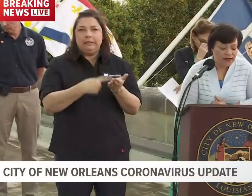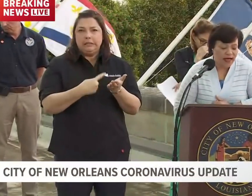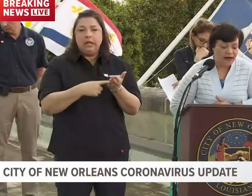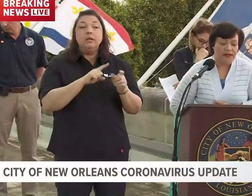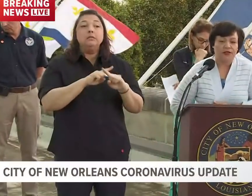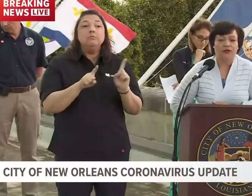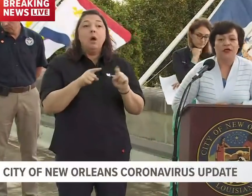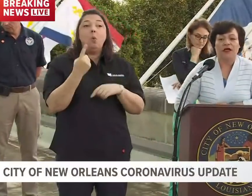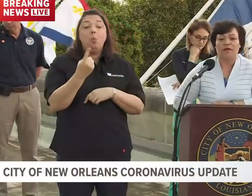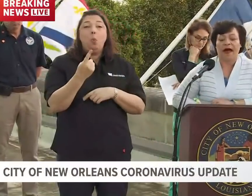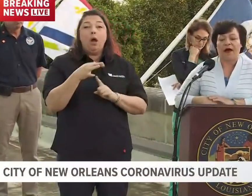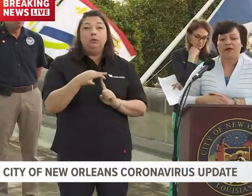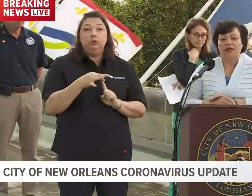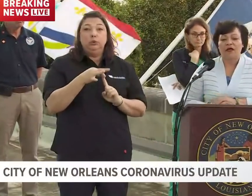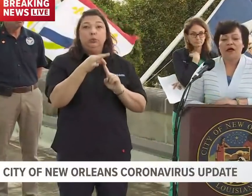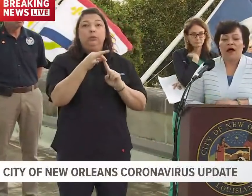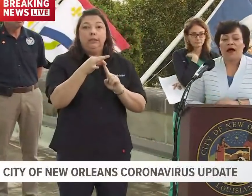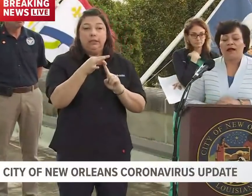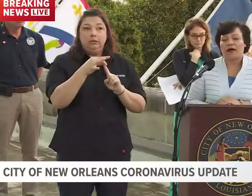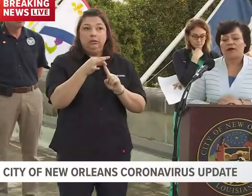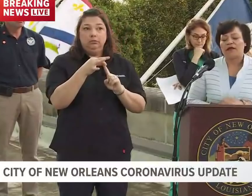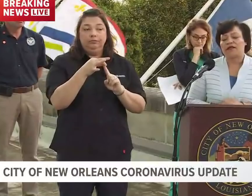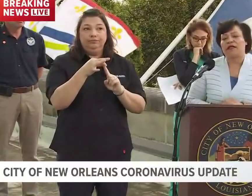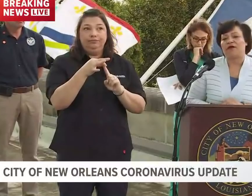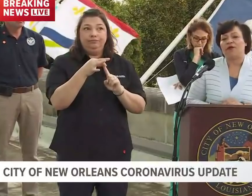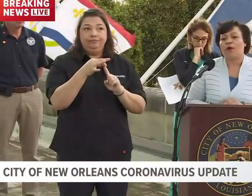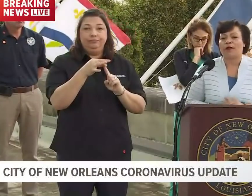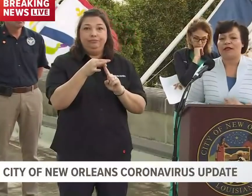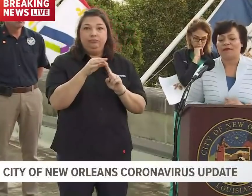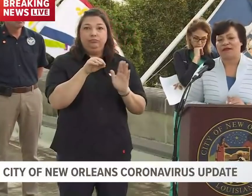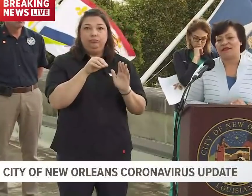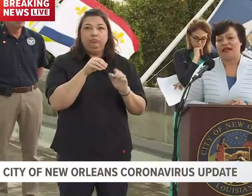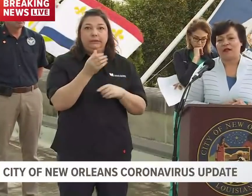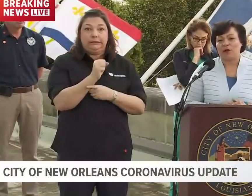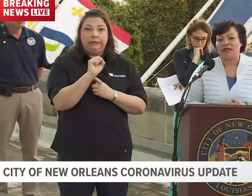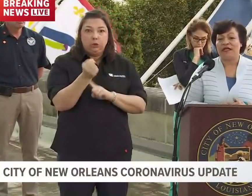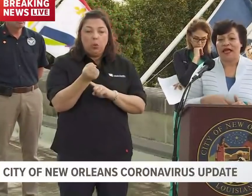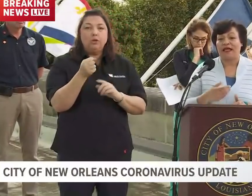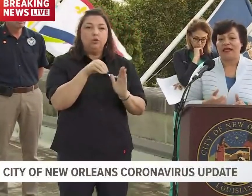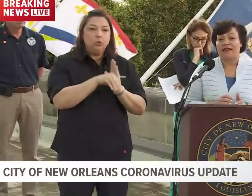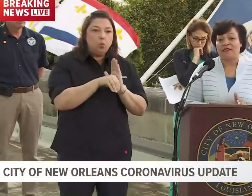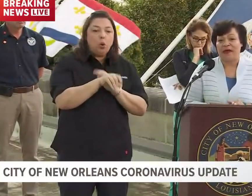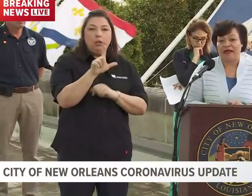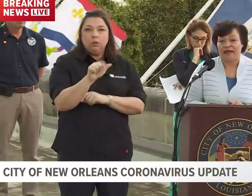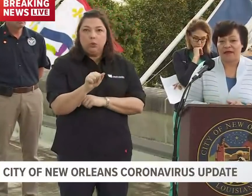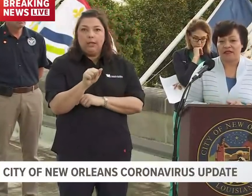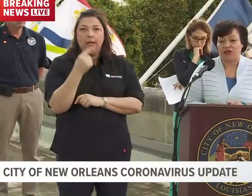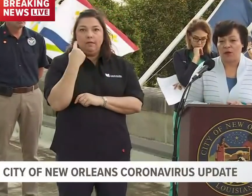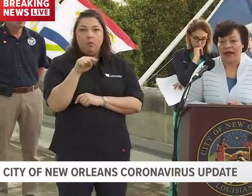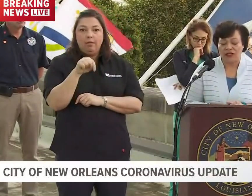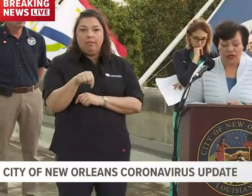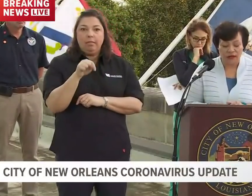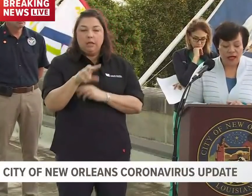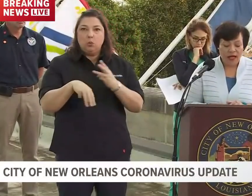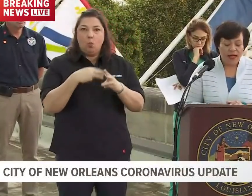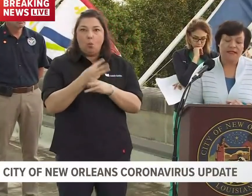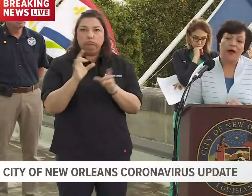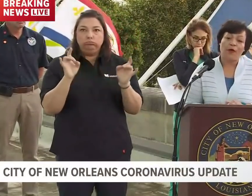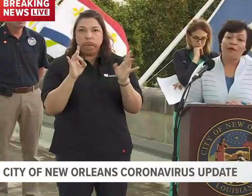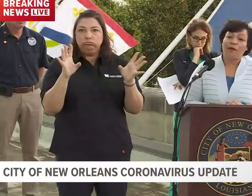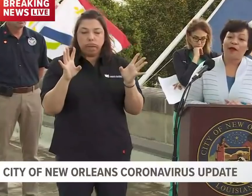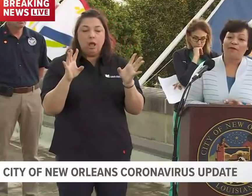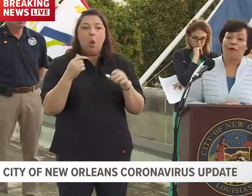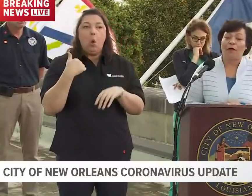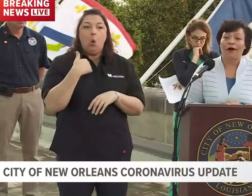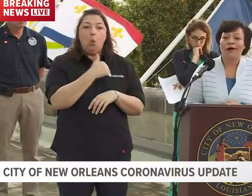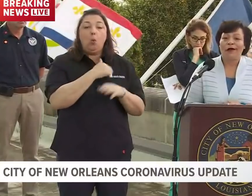the things that is unique about not only the city of New Orleans, but the state of Louisiana in this pandemic situation is that